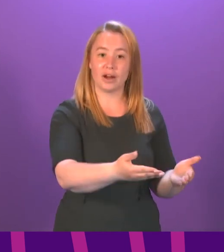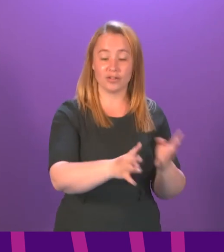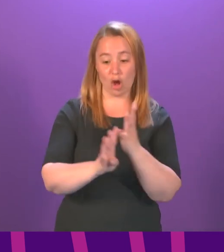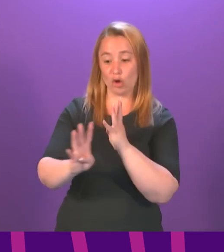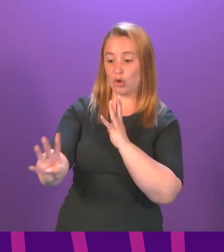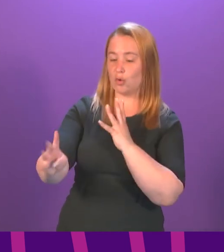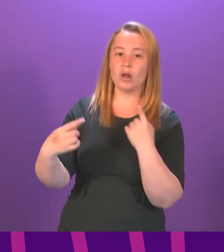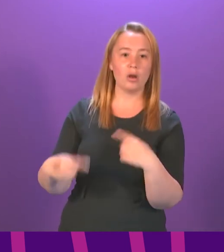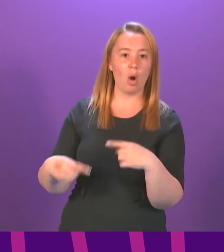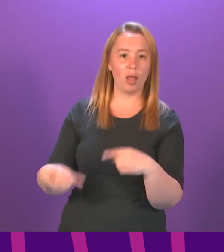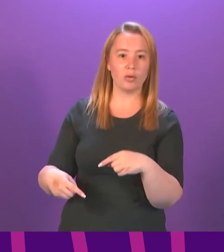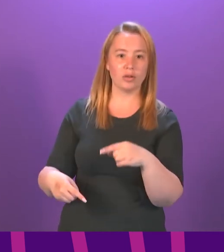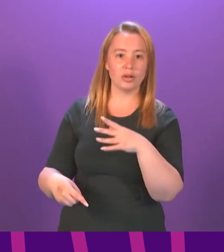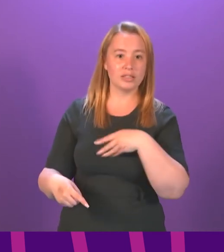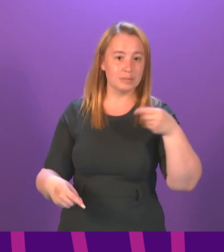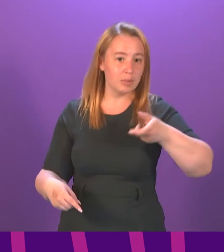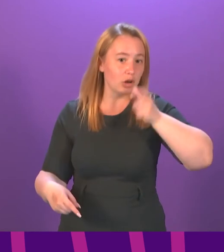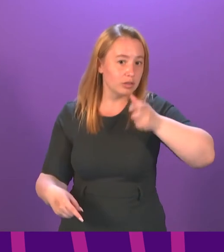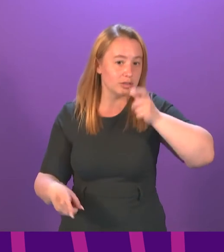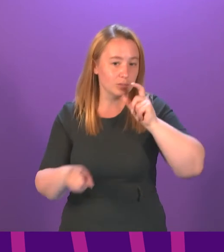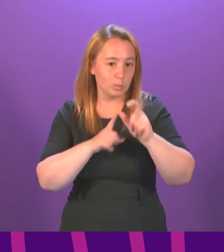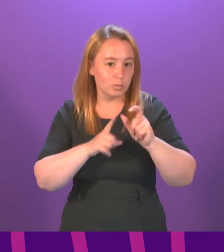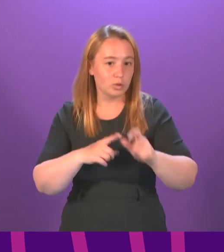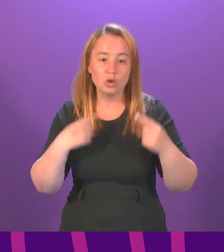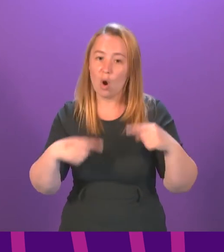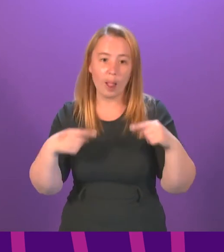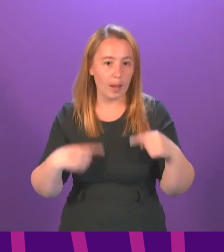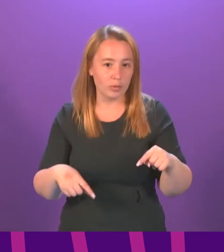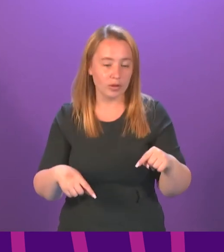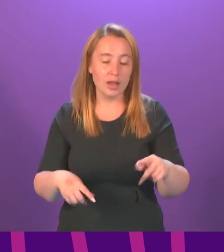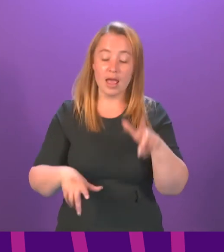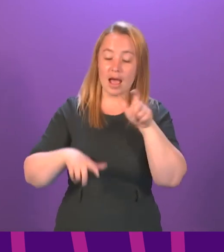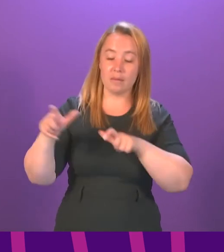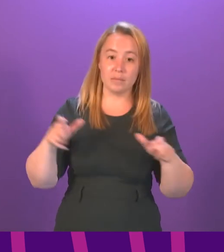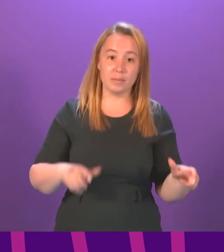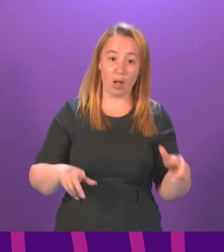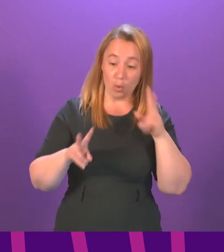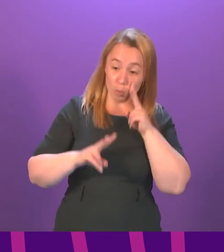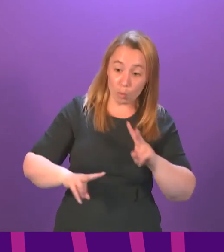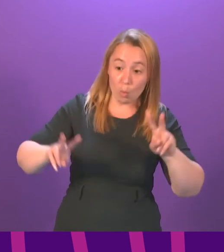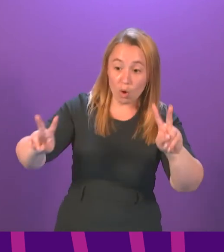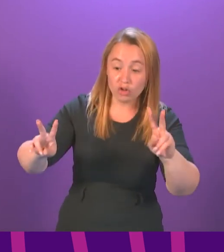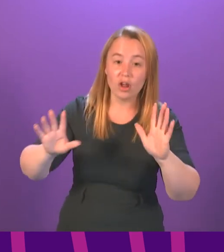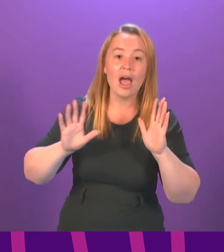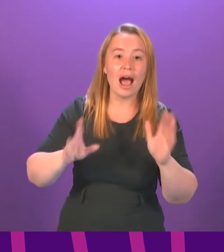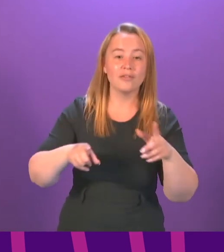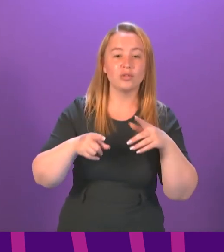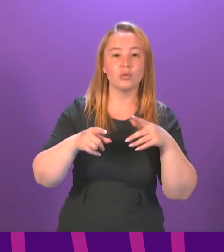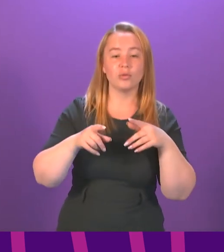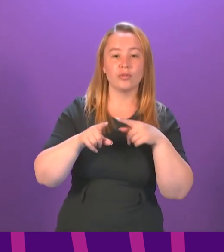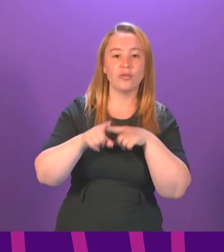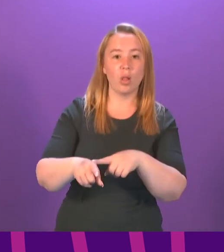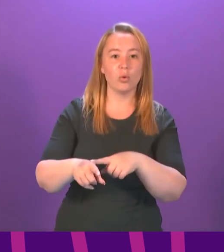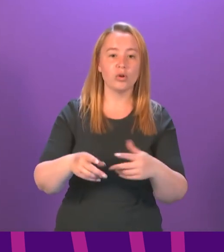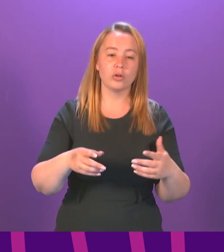spirits will be served on match day. All spectators, as you'd imagine, would have to complete the test and protect information. And the clinical